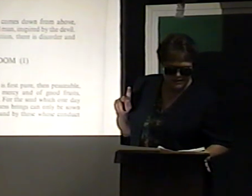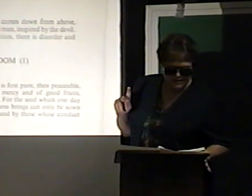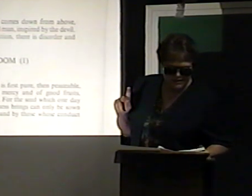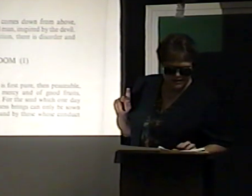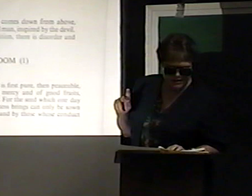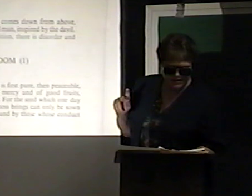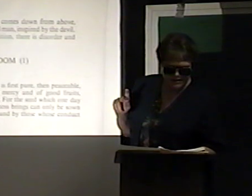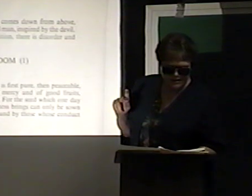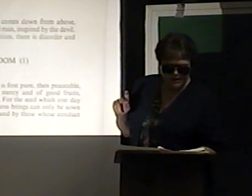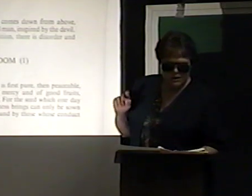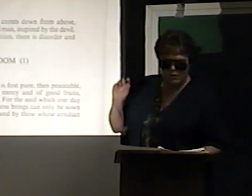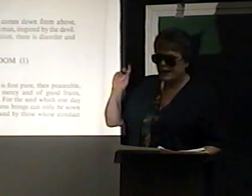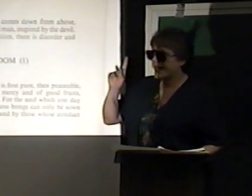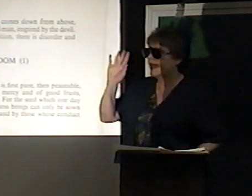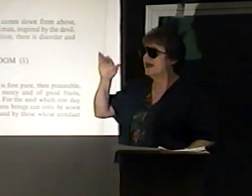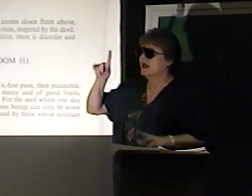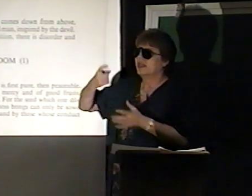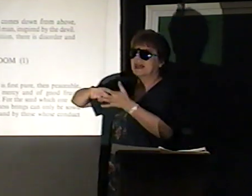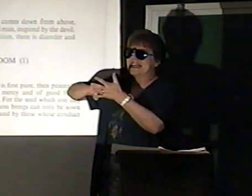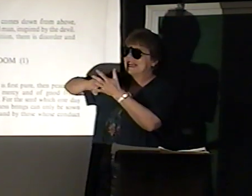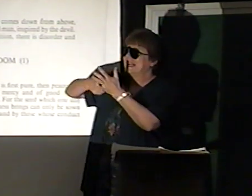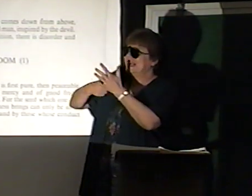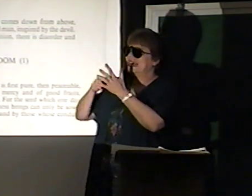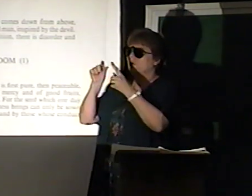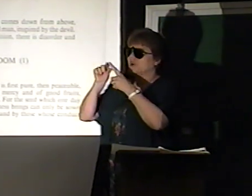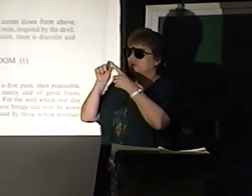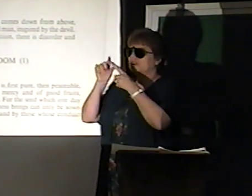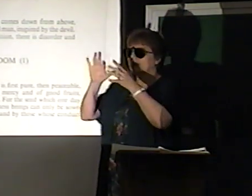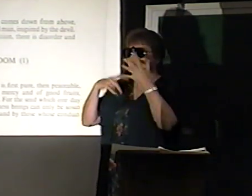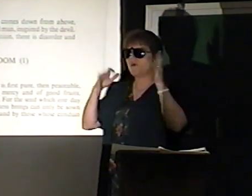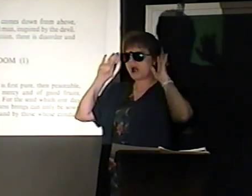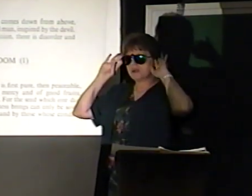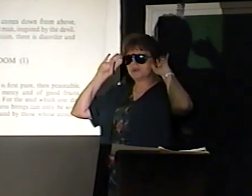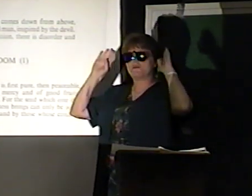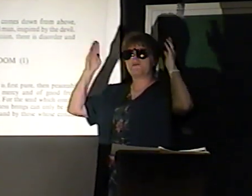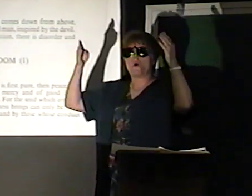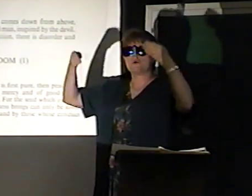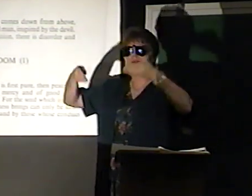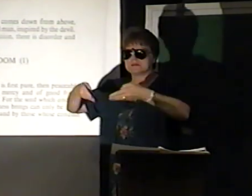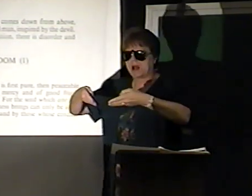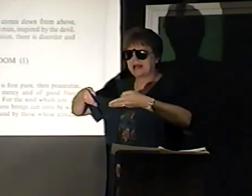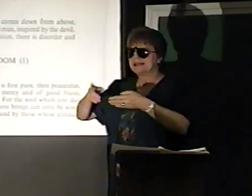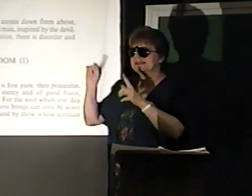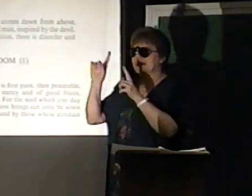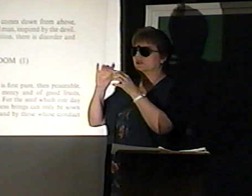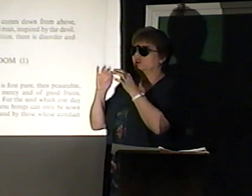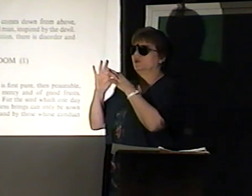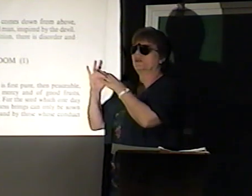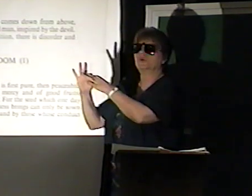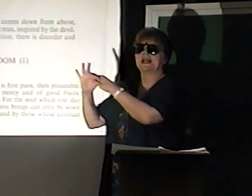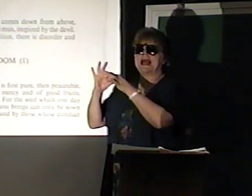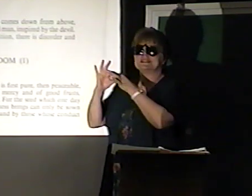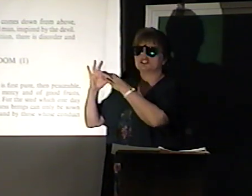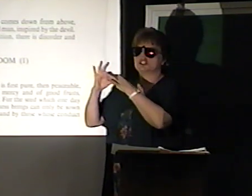No. No. The key one that I want to focus on is and do me. No.